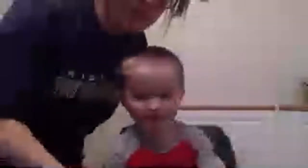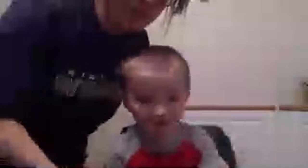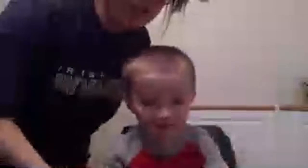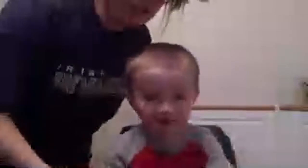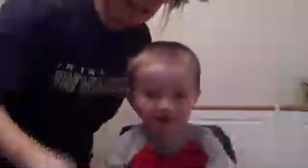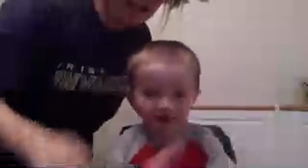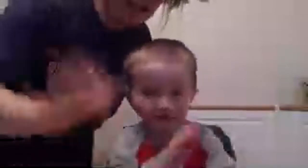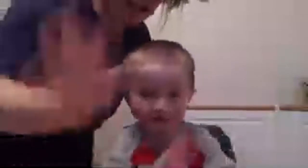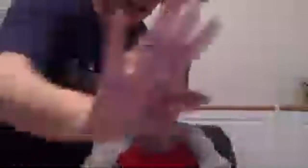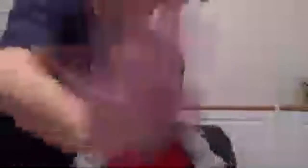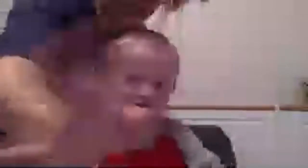yet